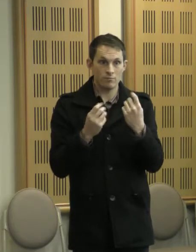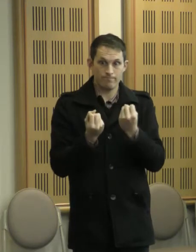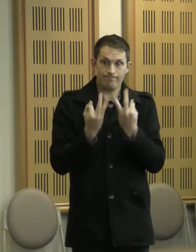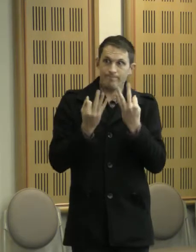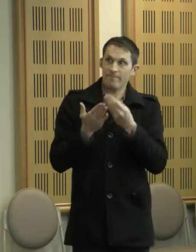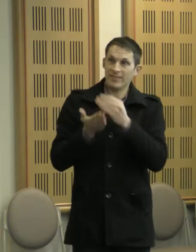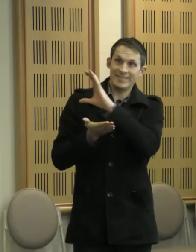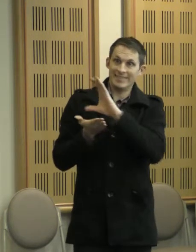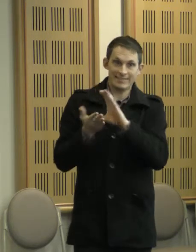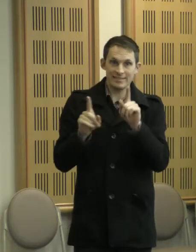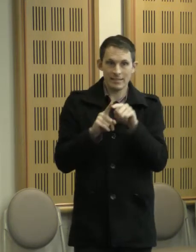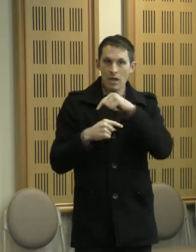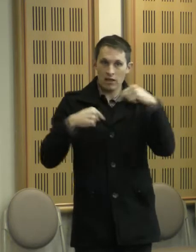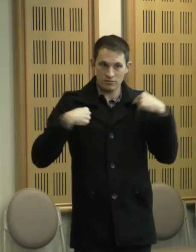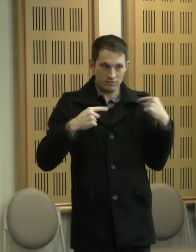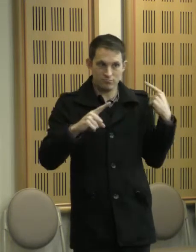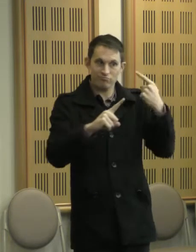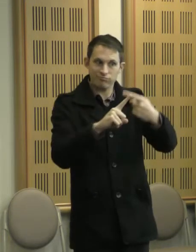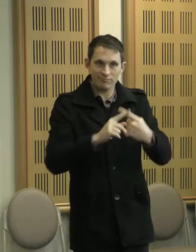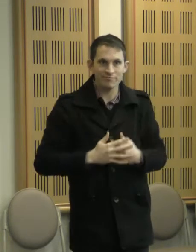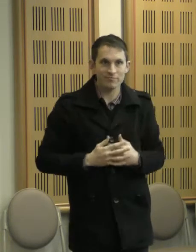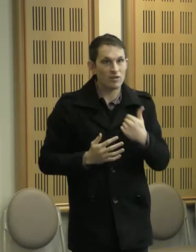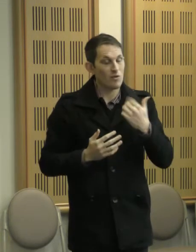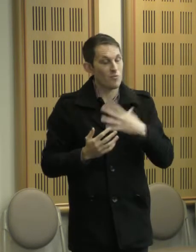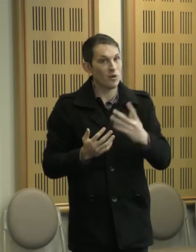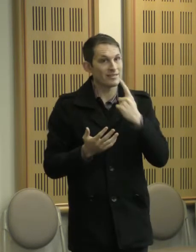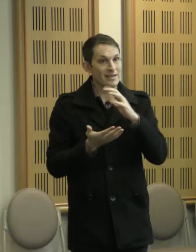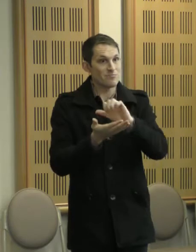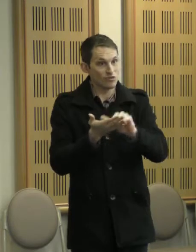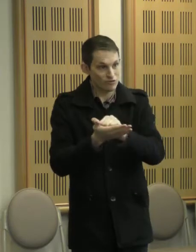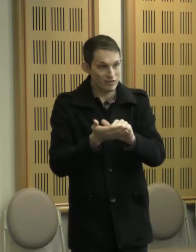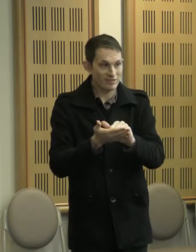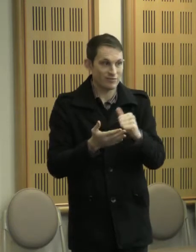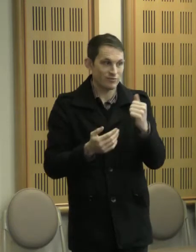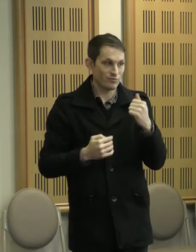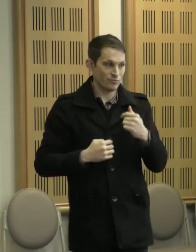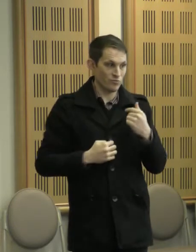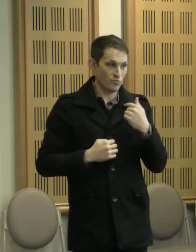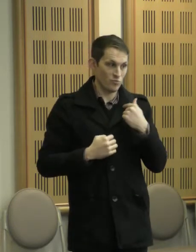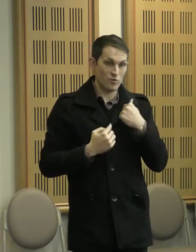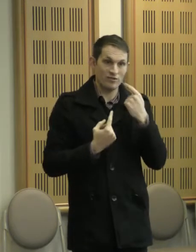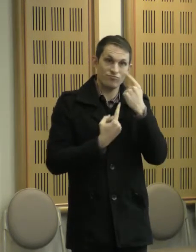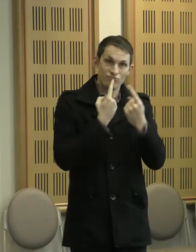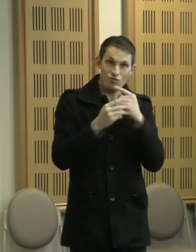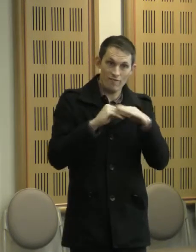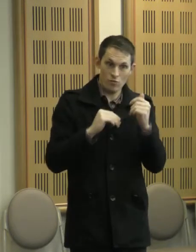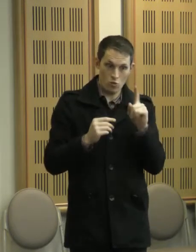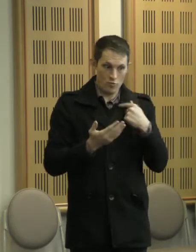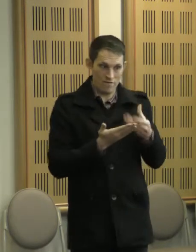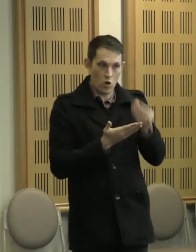the same way we did. So I apologise in advance for speaking about lessons you've probably already learnt.